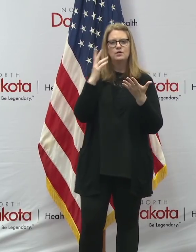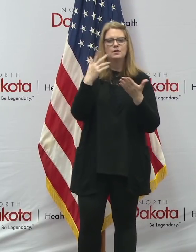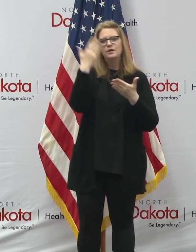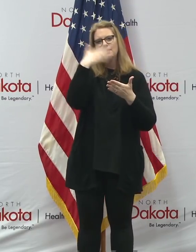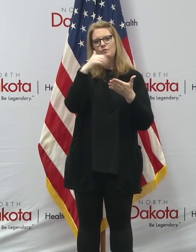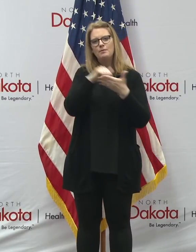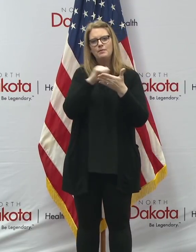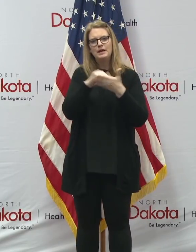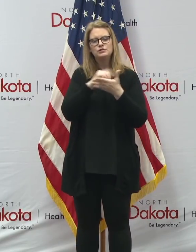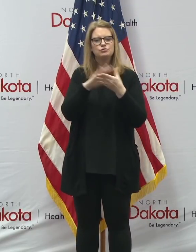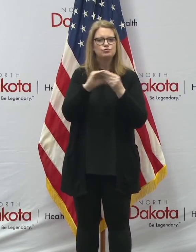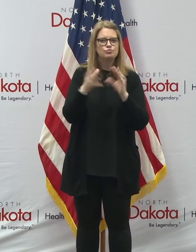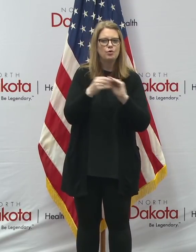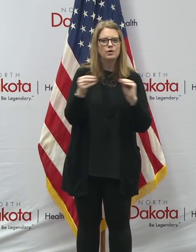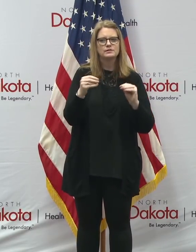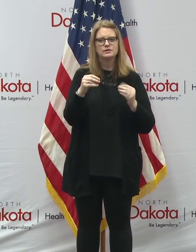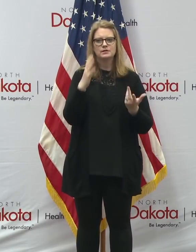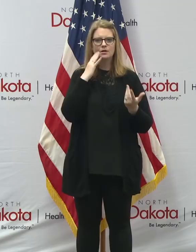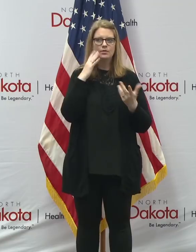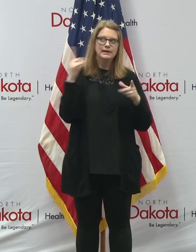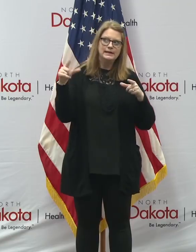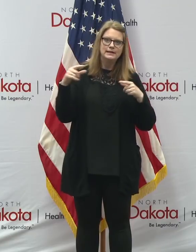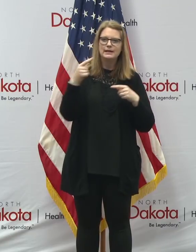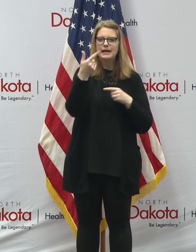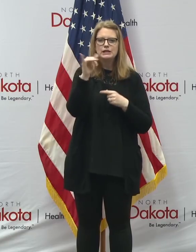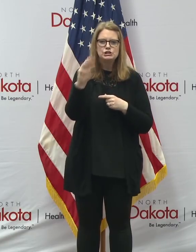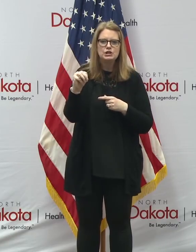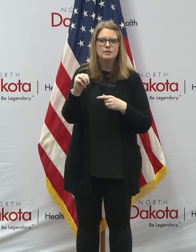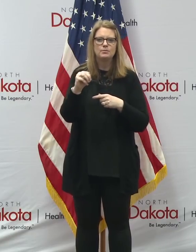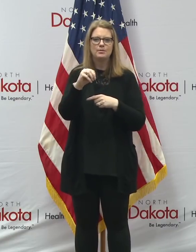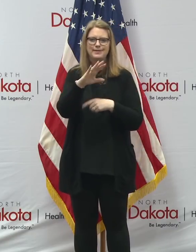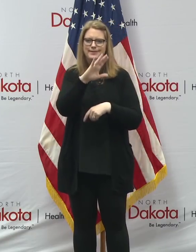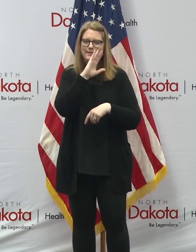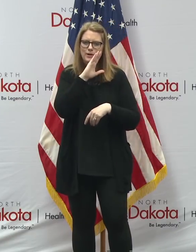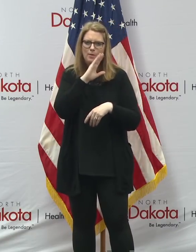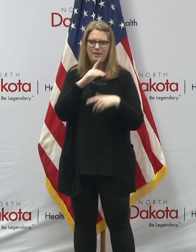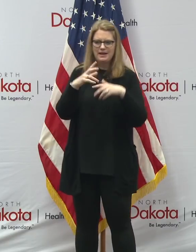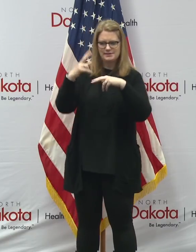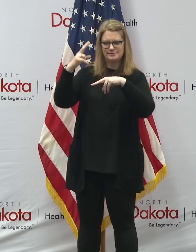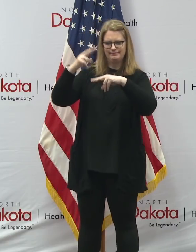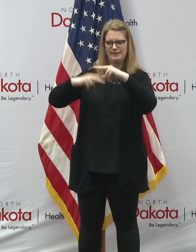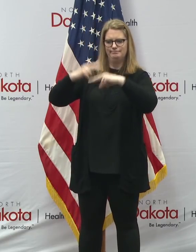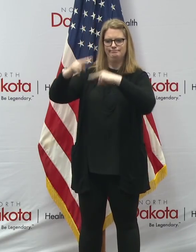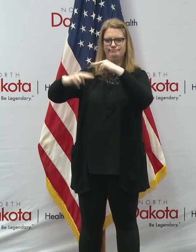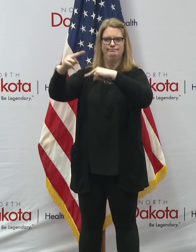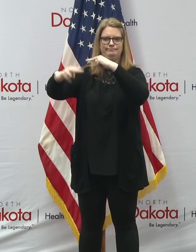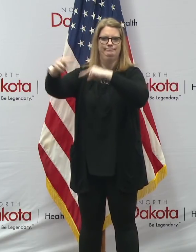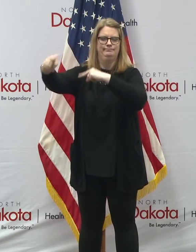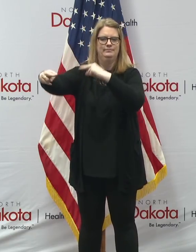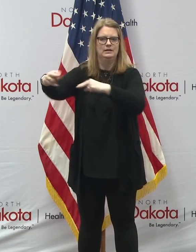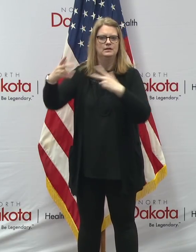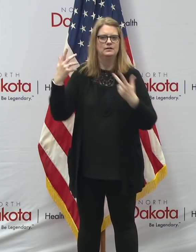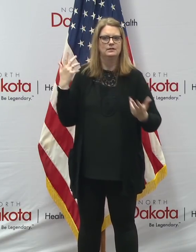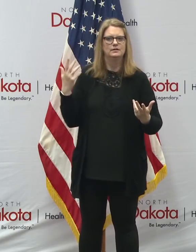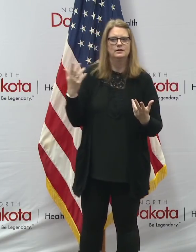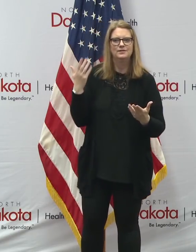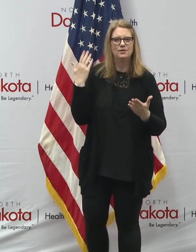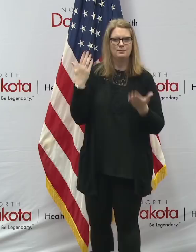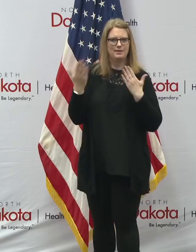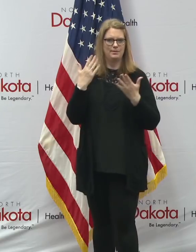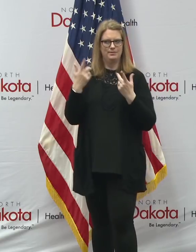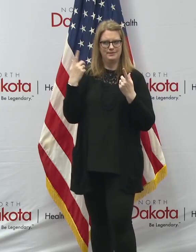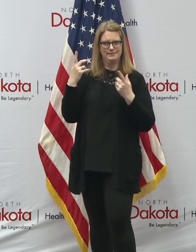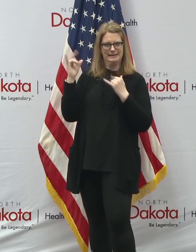paper of, you know, cots and gymnasiums with this vision that somehow we might end up like McCormick Place or the Javik Center